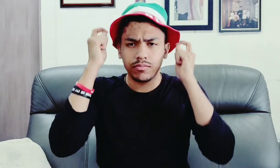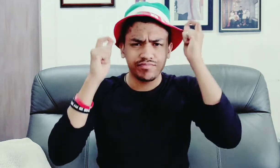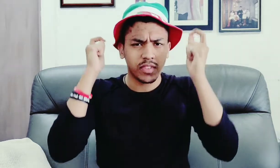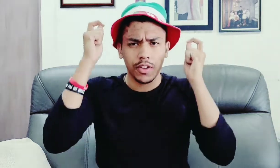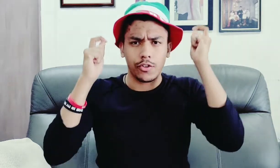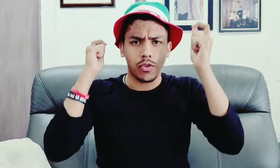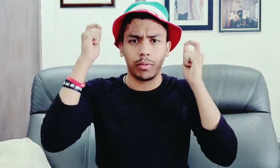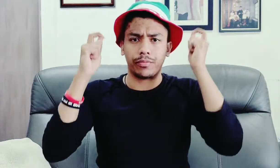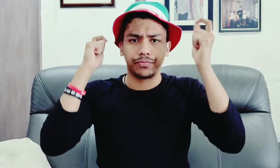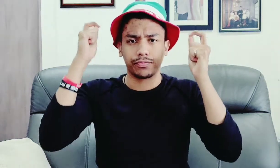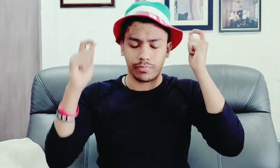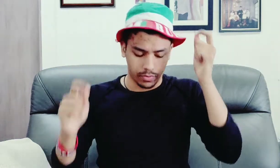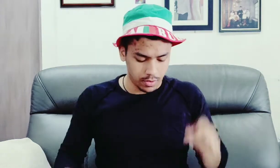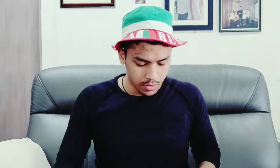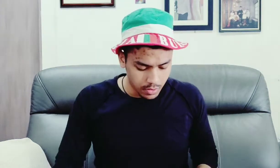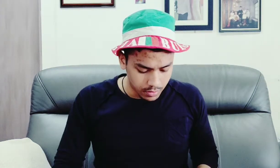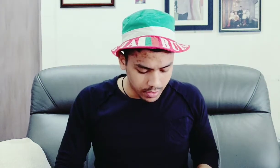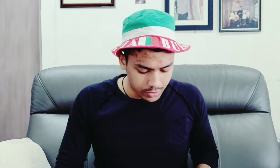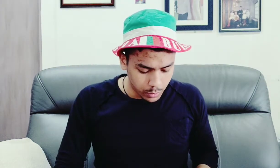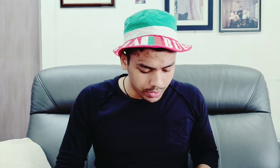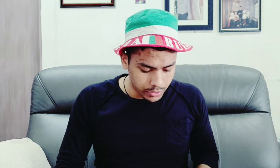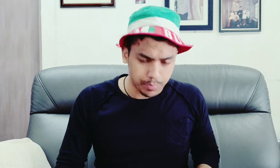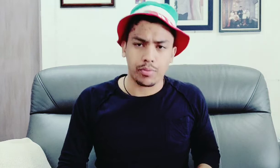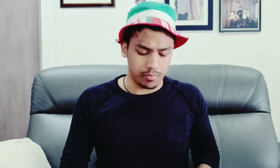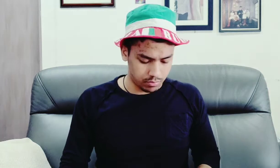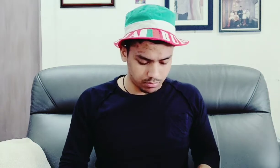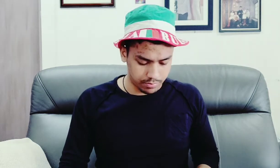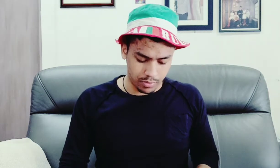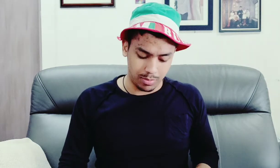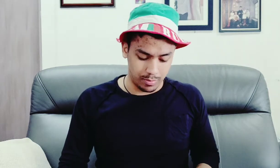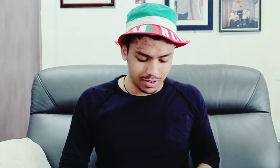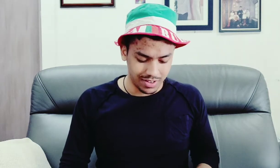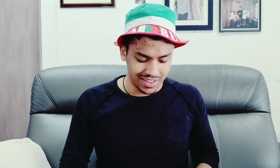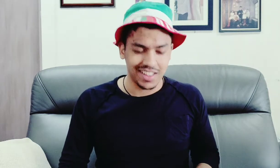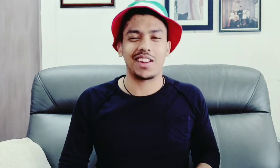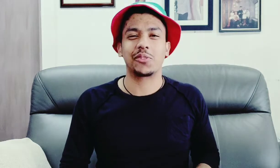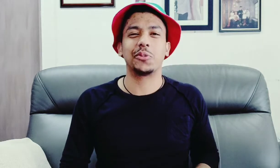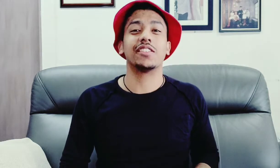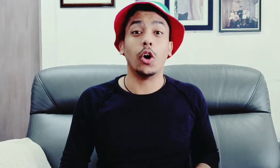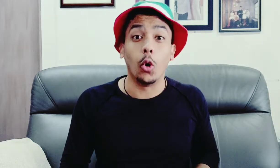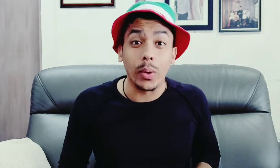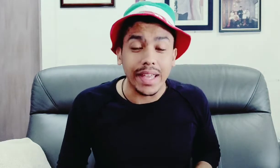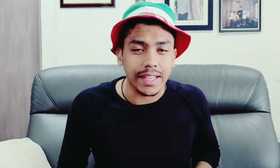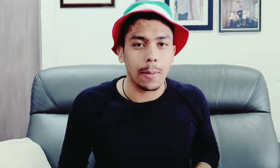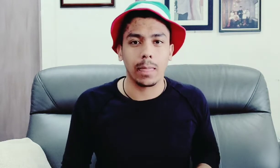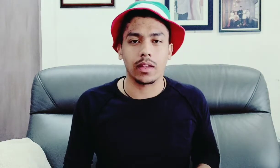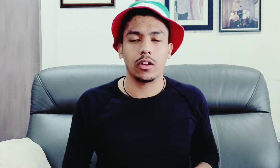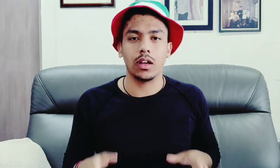just trouble the next word is problem the next word is away not